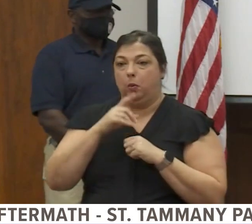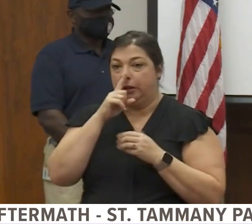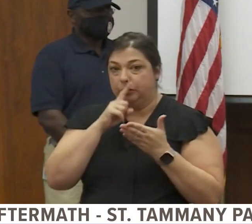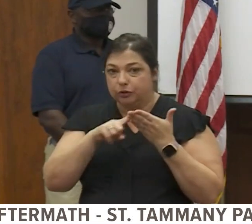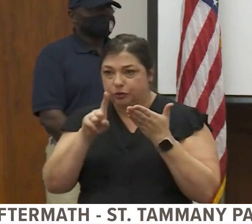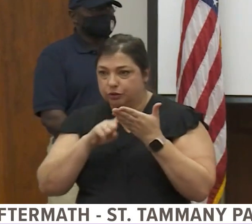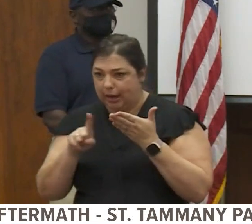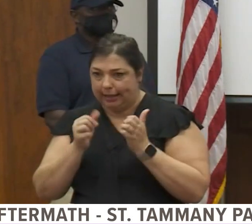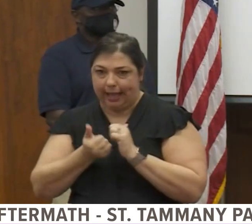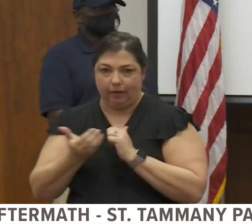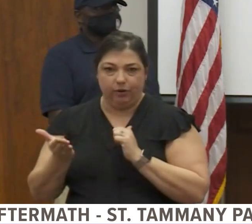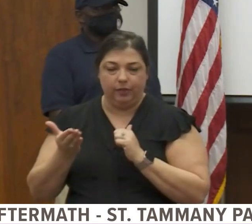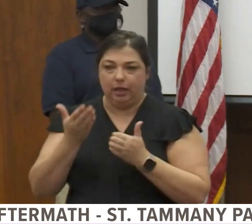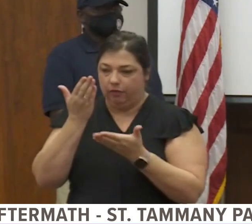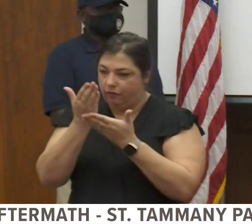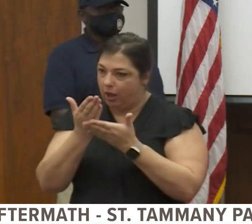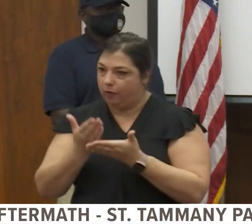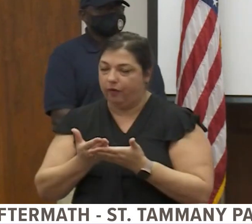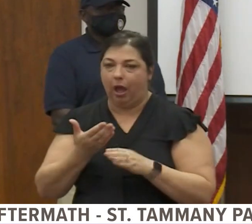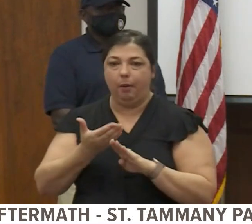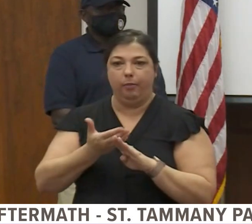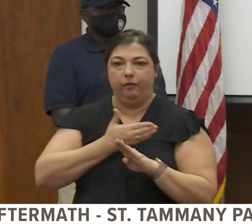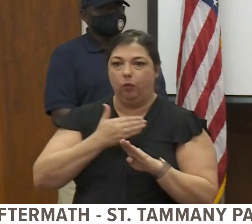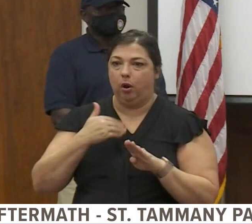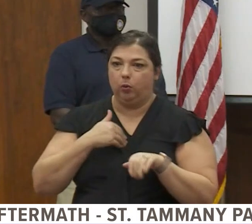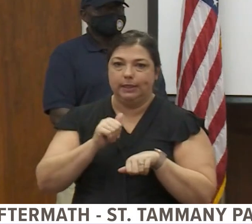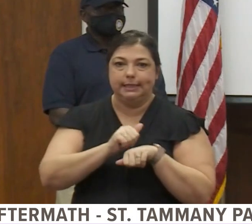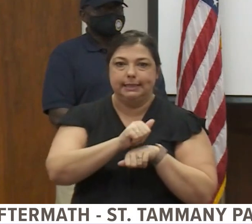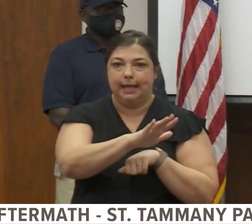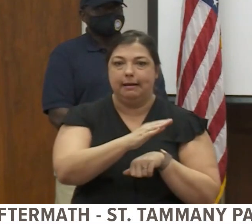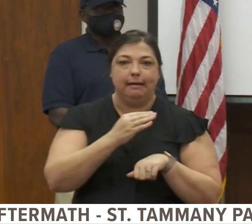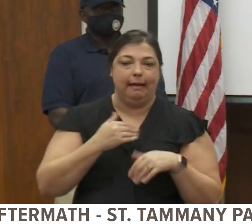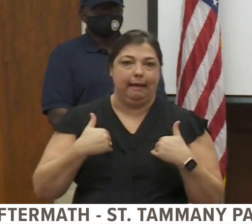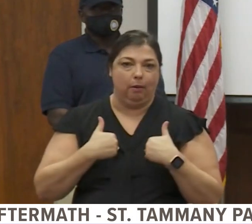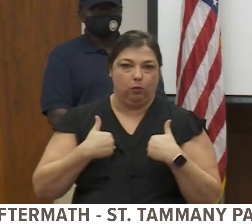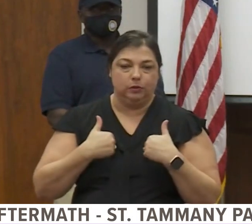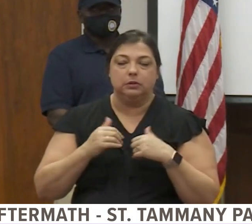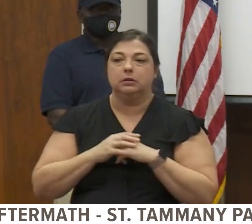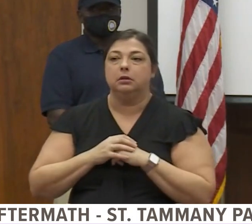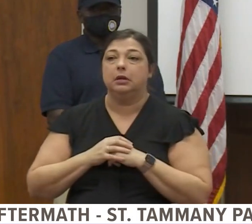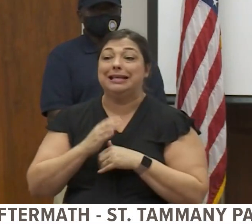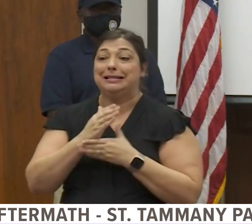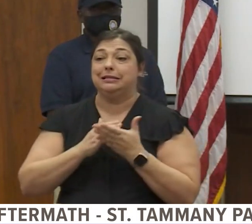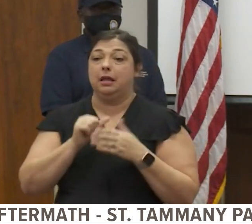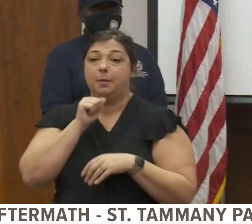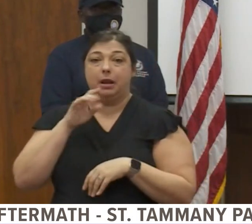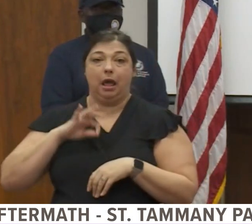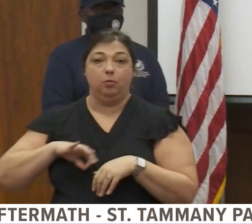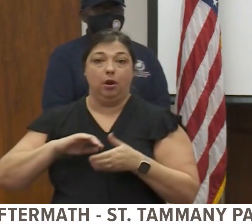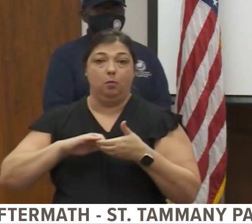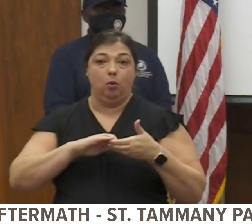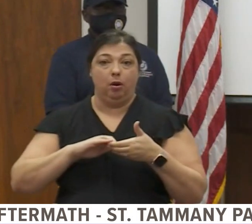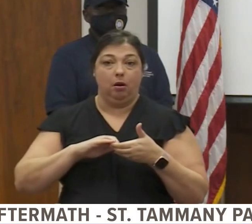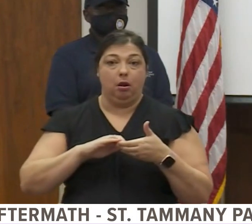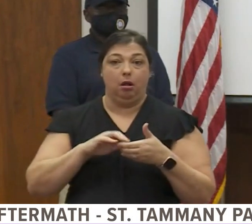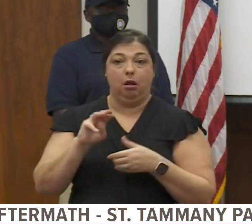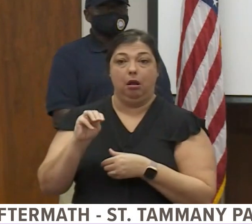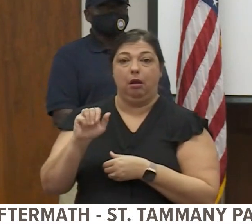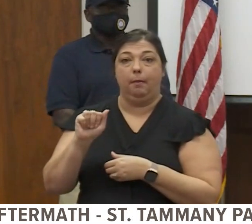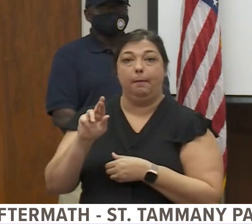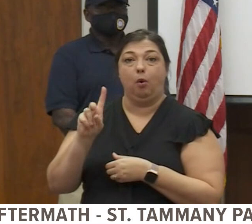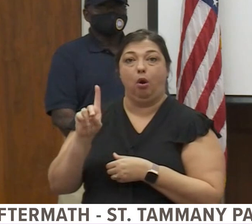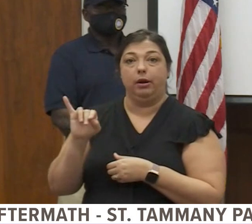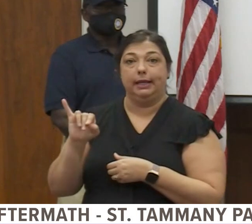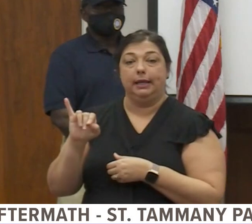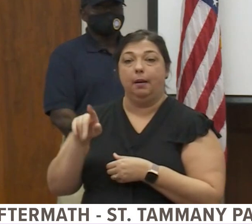verifying everything before we send any animals out. Some of our nonprofit partners, including Marty Paws